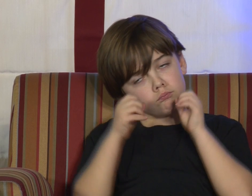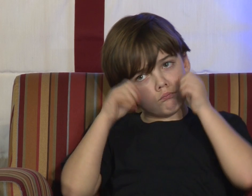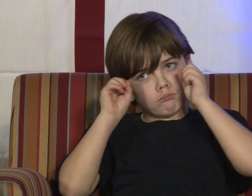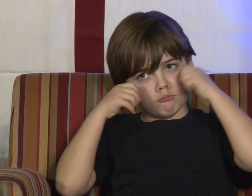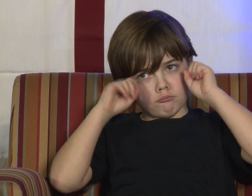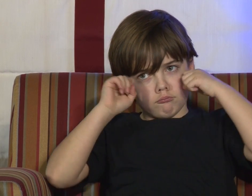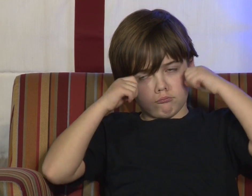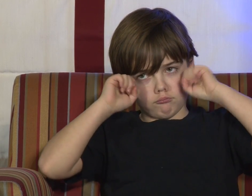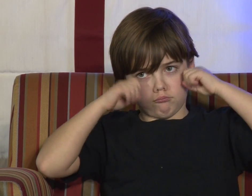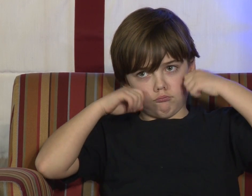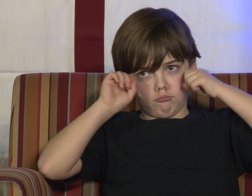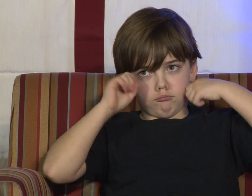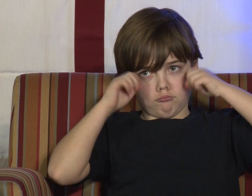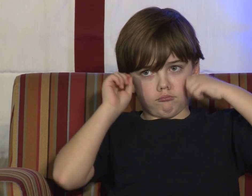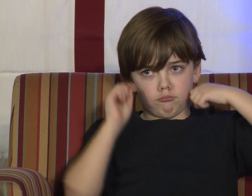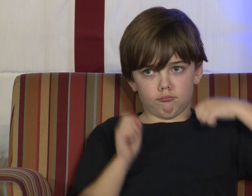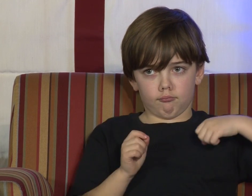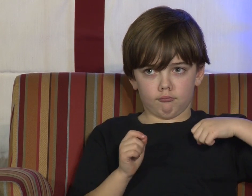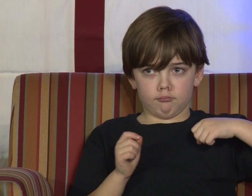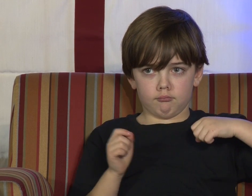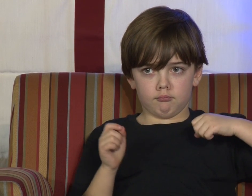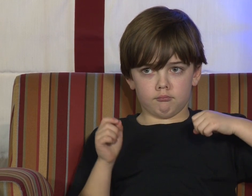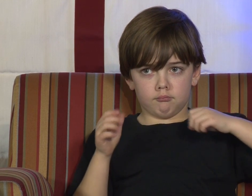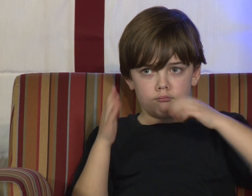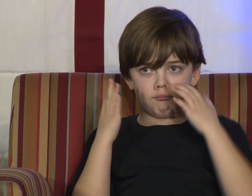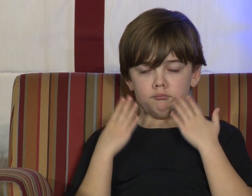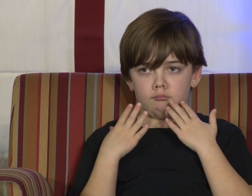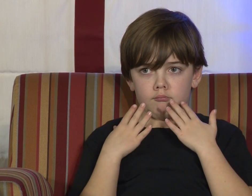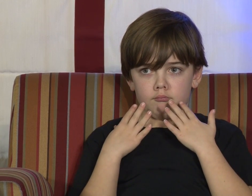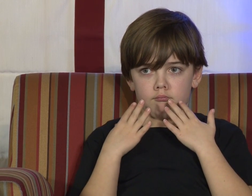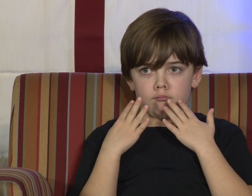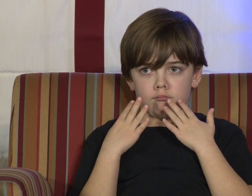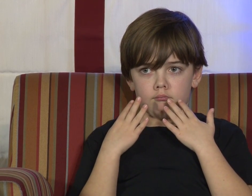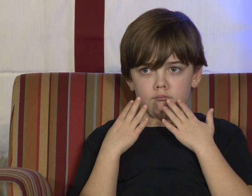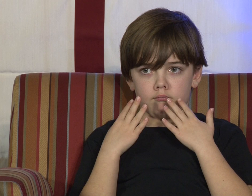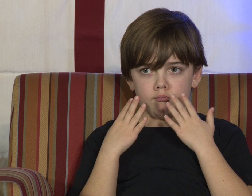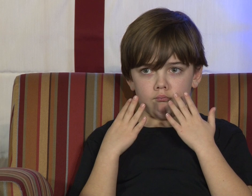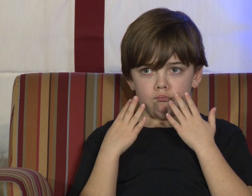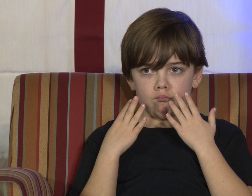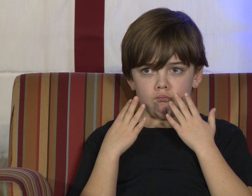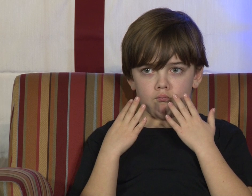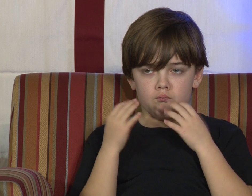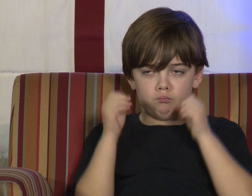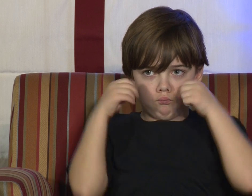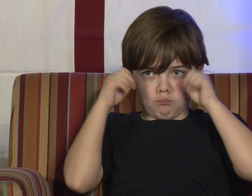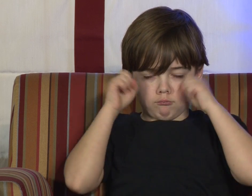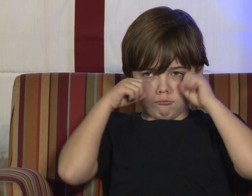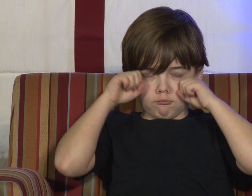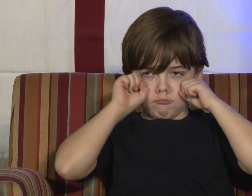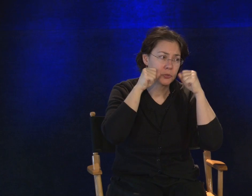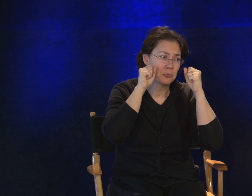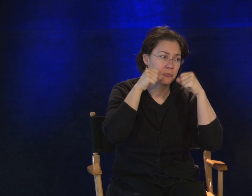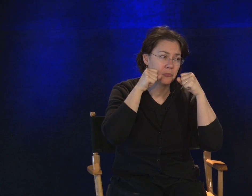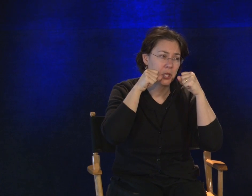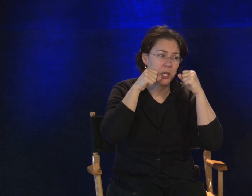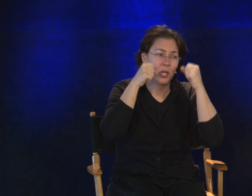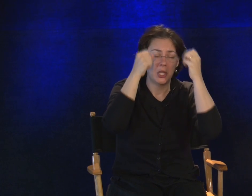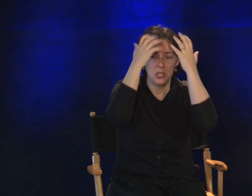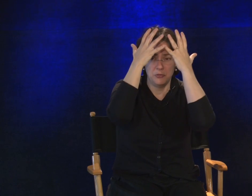eyes. If you're sad and you know it, rub your eyes. If